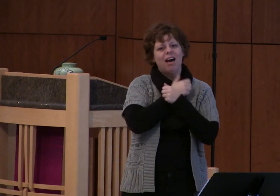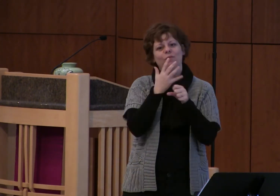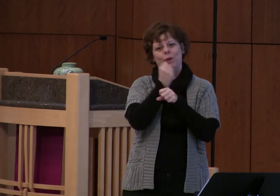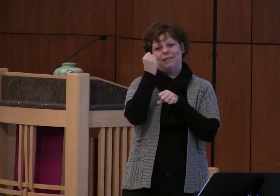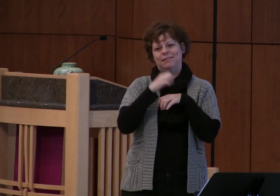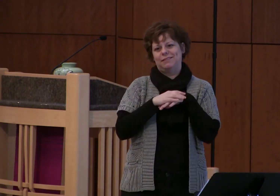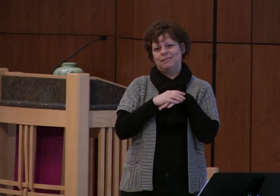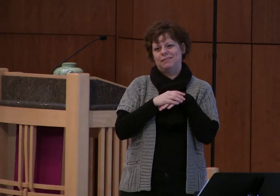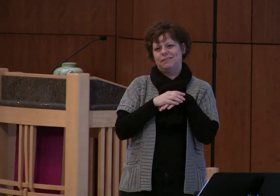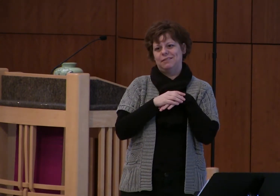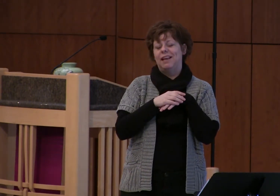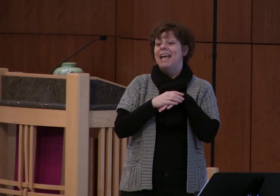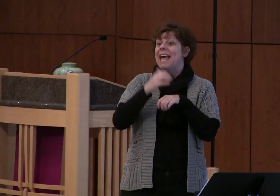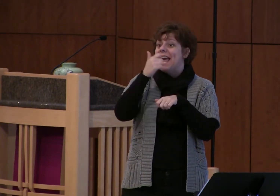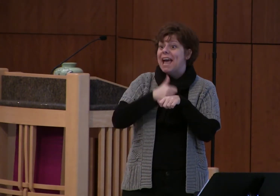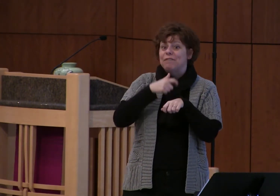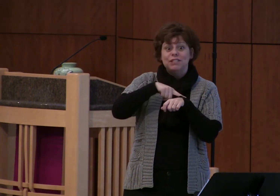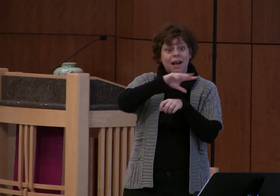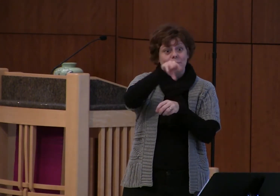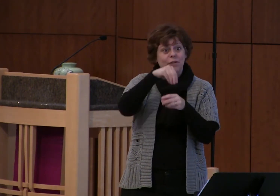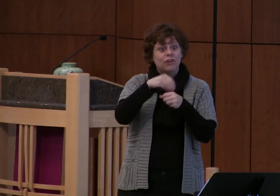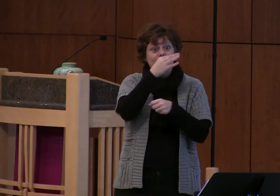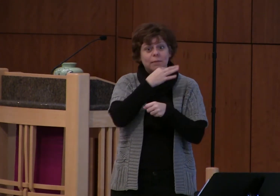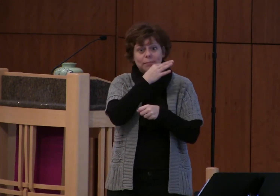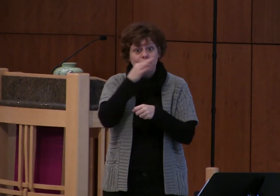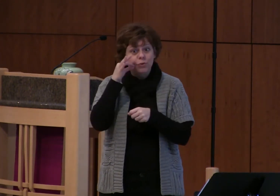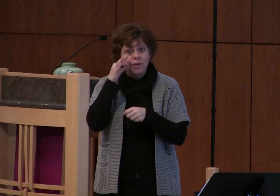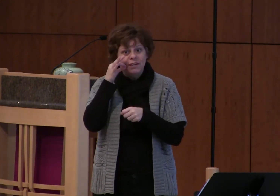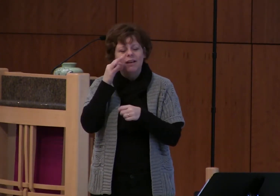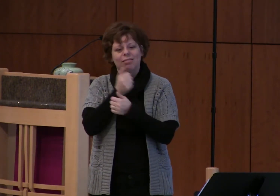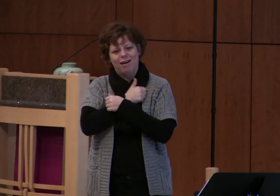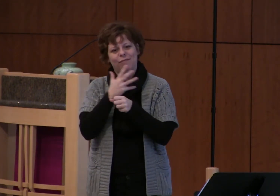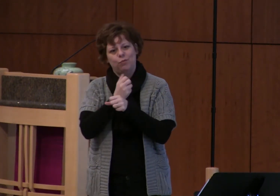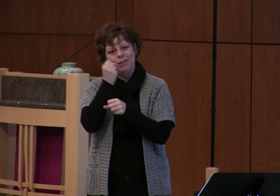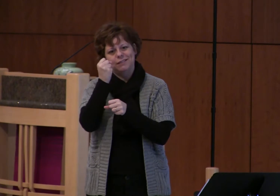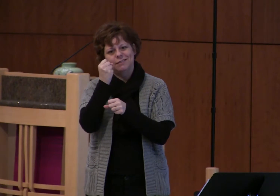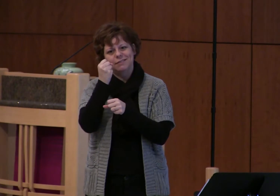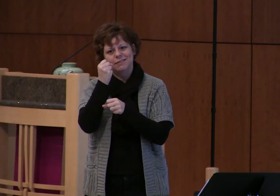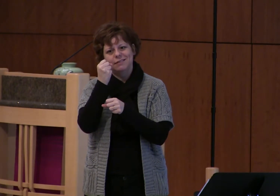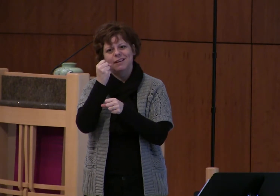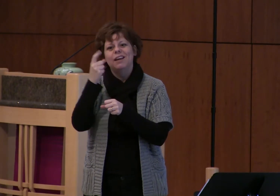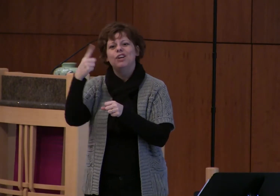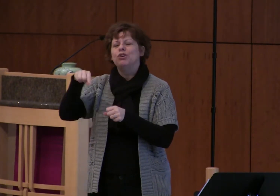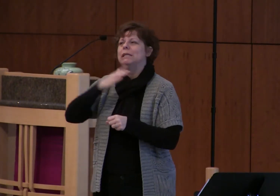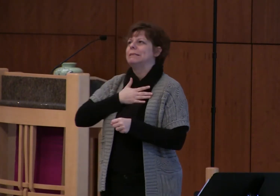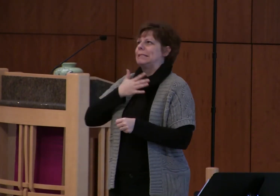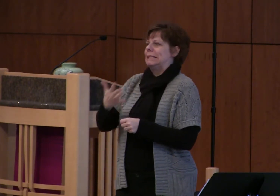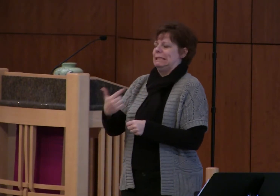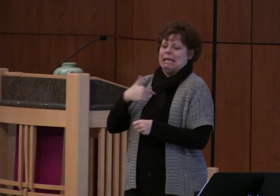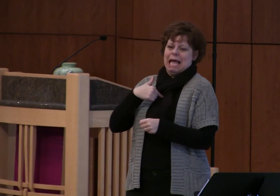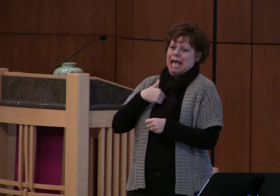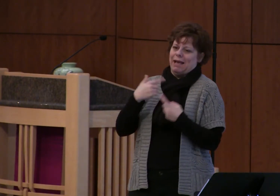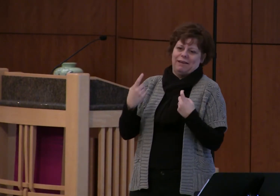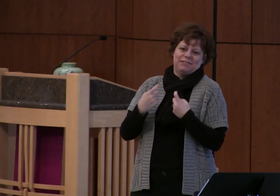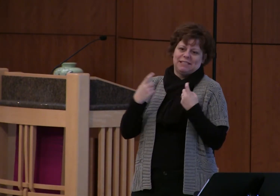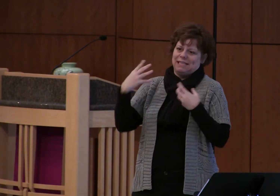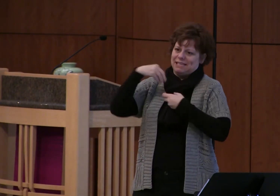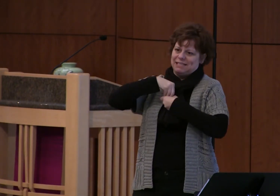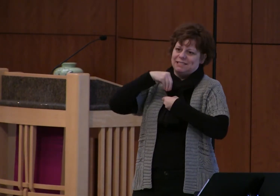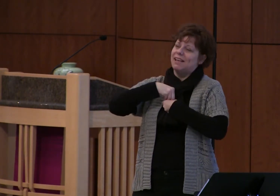and share in this meal of holy communion acknowledging not only our own brokenness but acknowledging that it's the body and